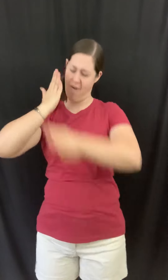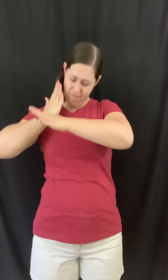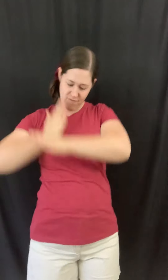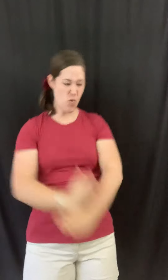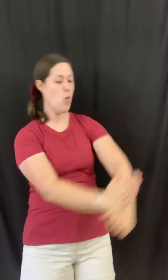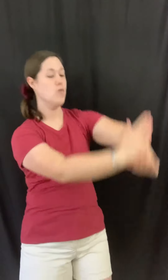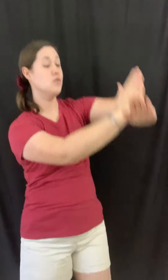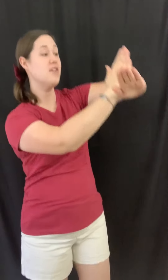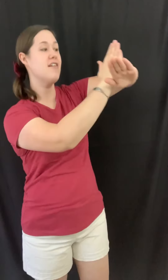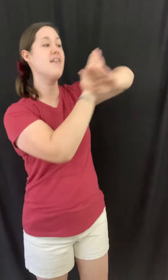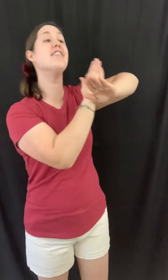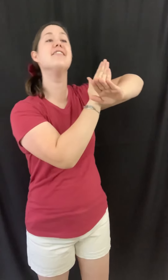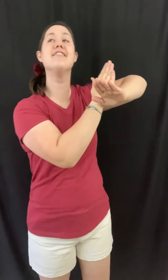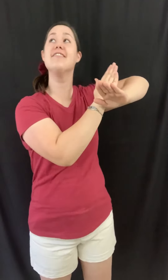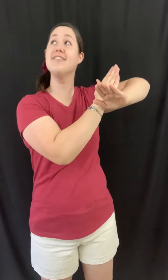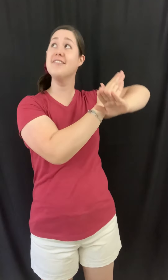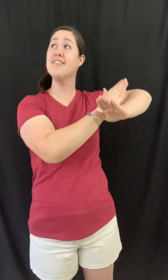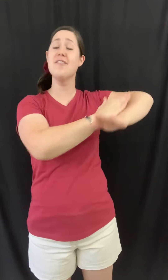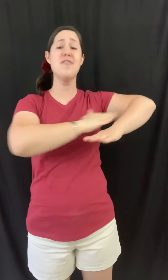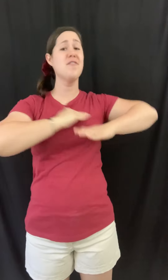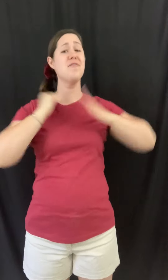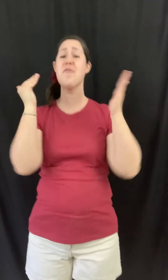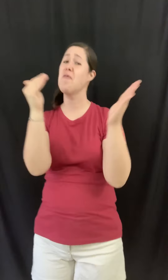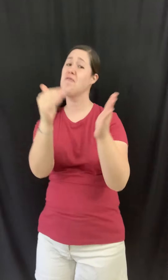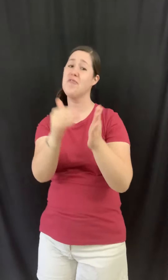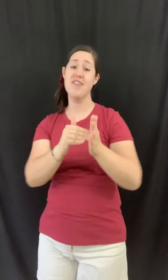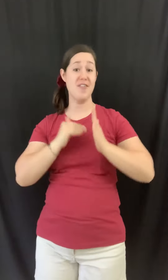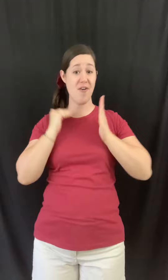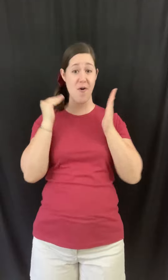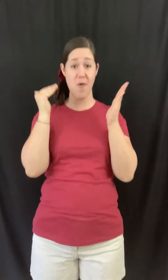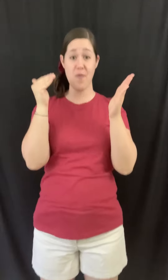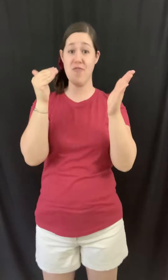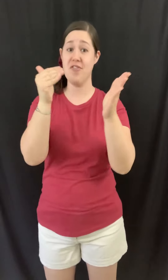full dreams Over and over